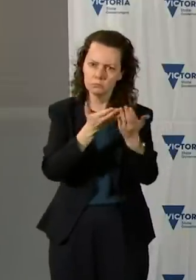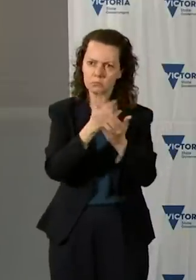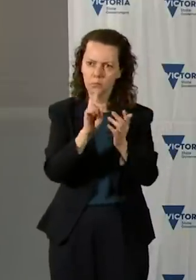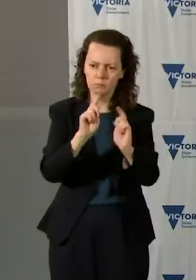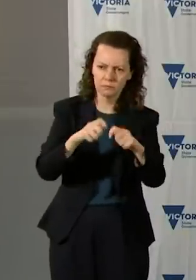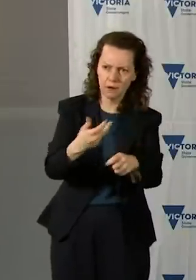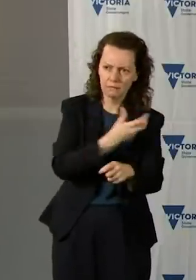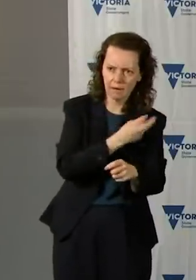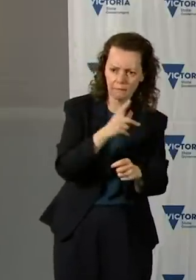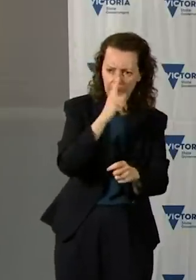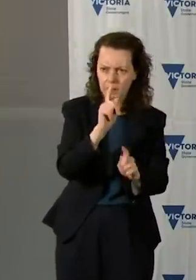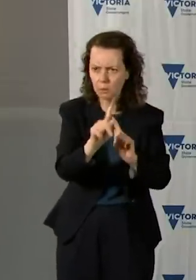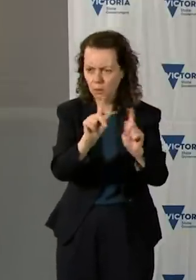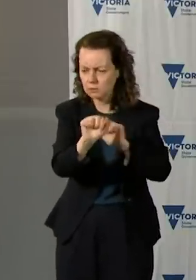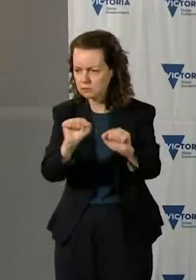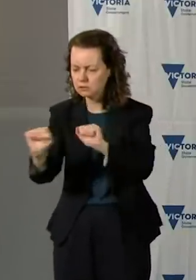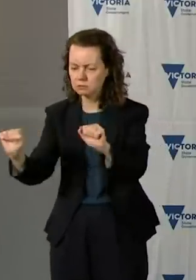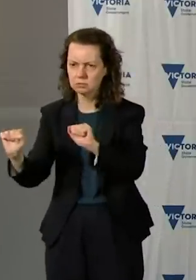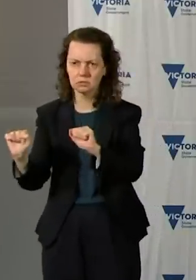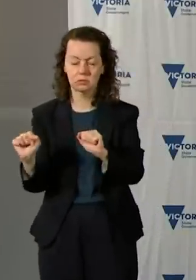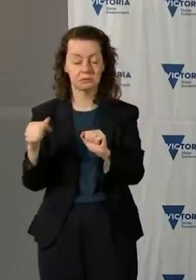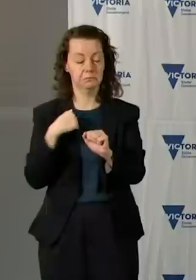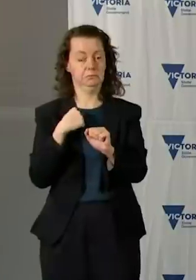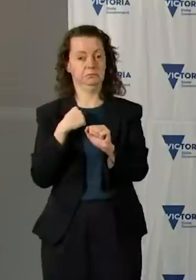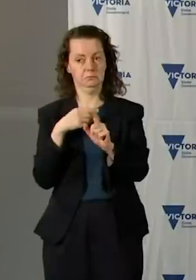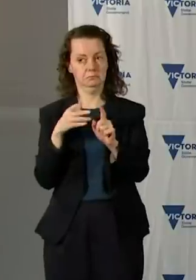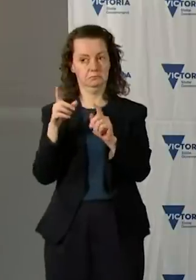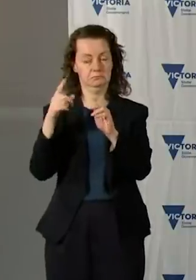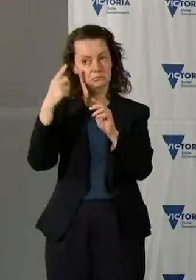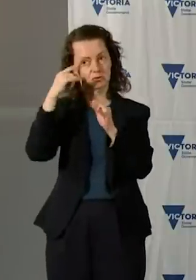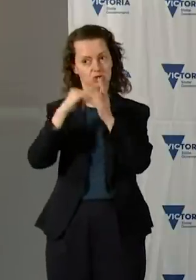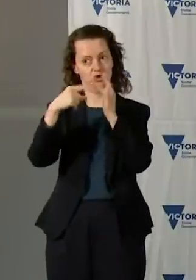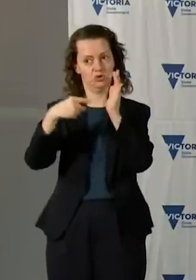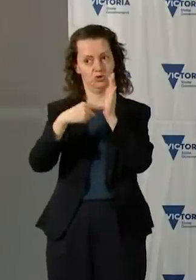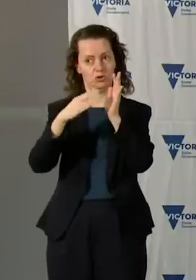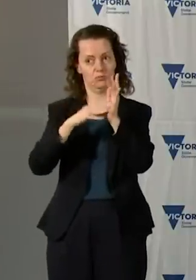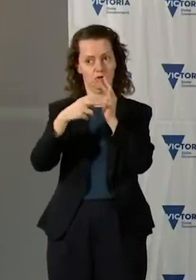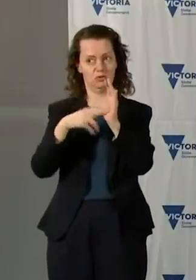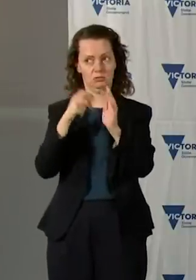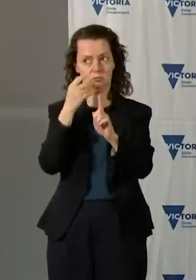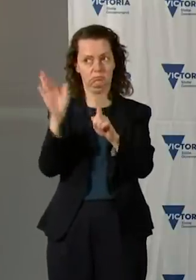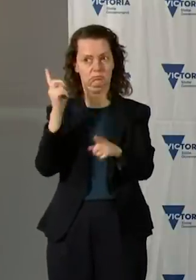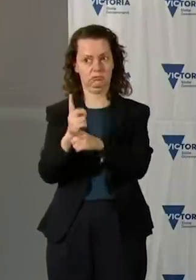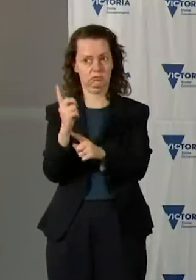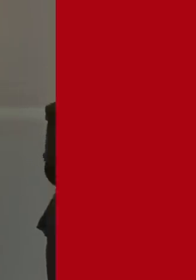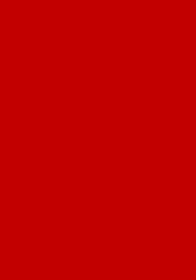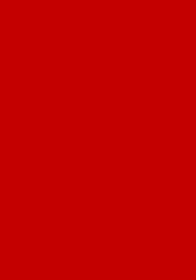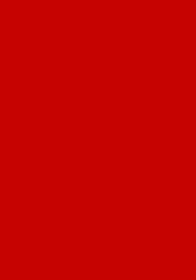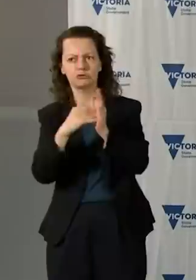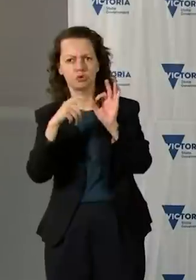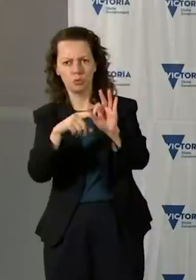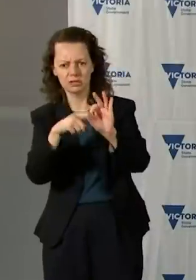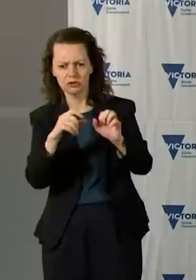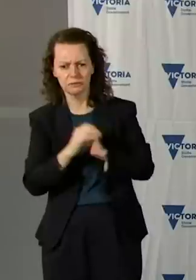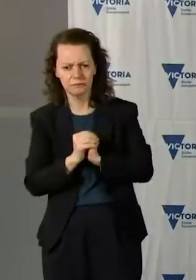whole pandemic, and I just thought it was an unnecessary shot at professionals doing their job.